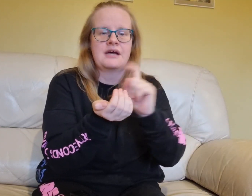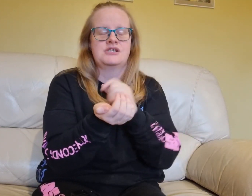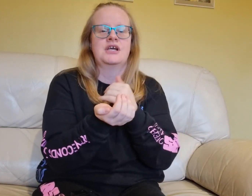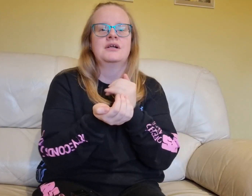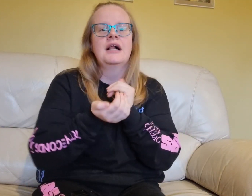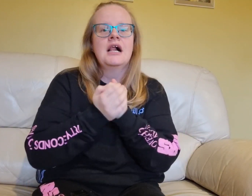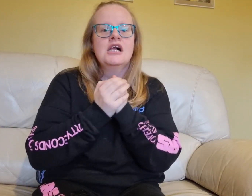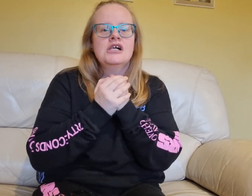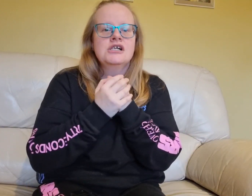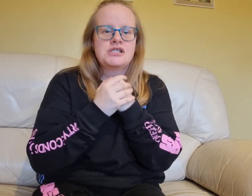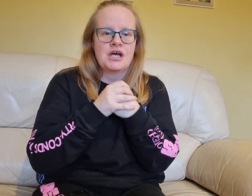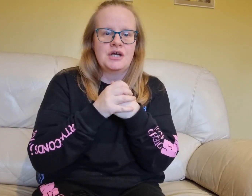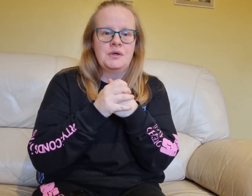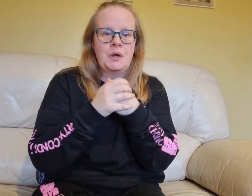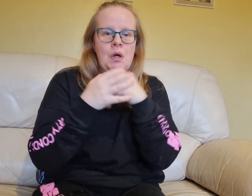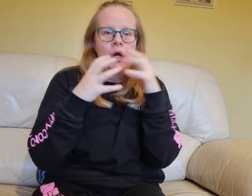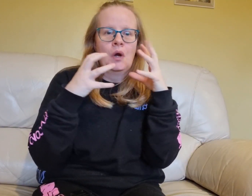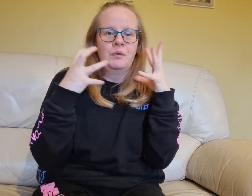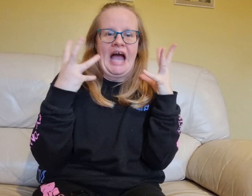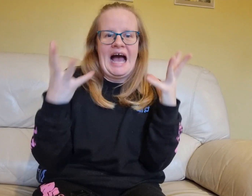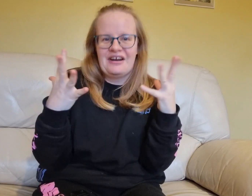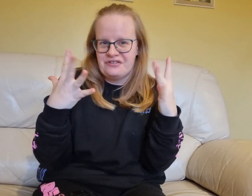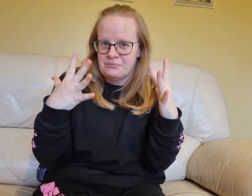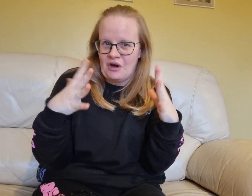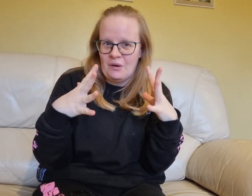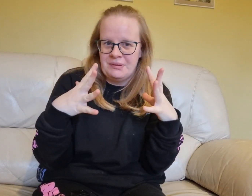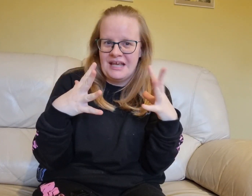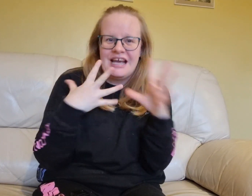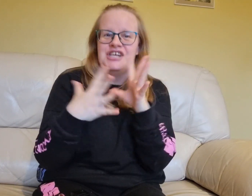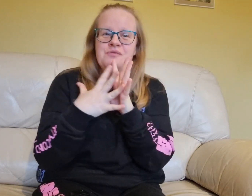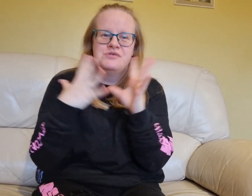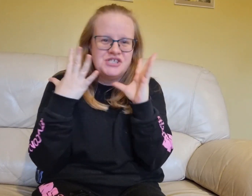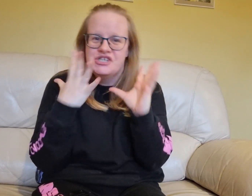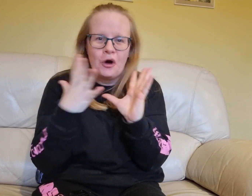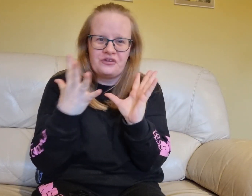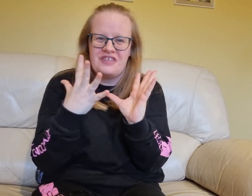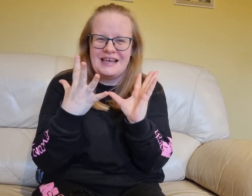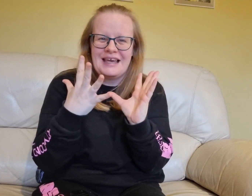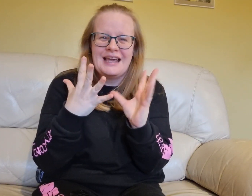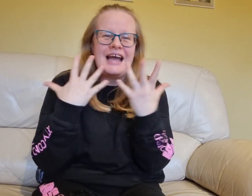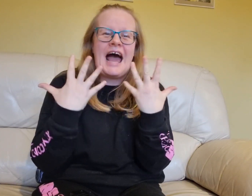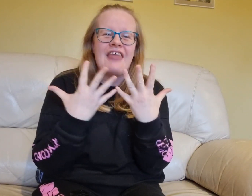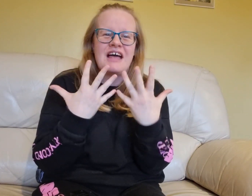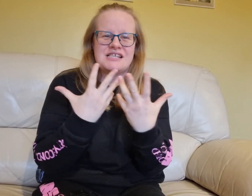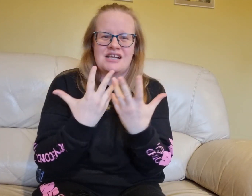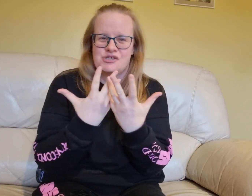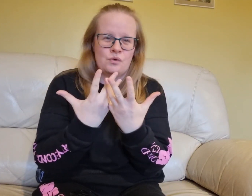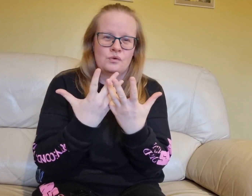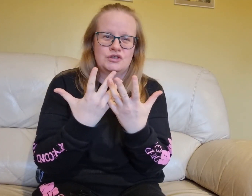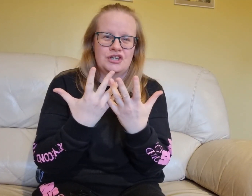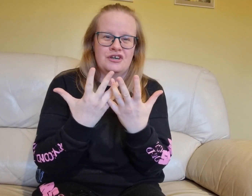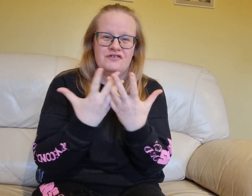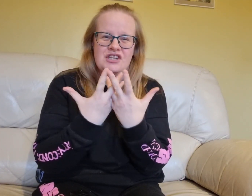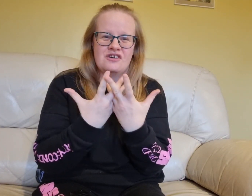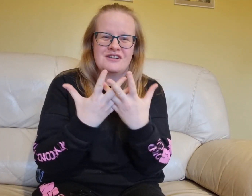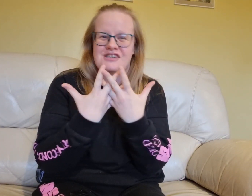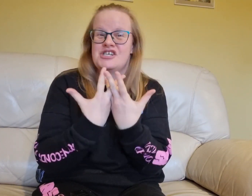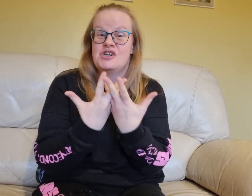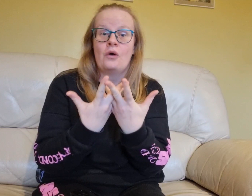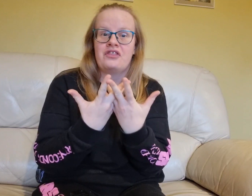get to, so we had them copying and not thinking, and that is like torture for the Doctor to not